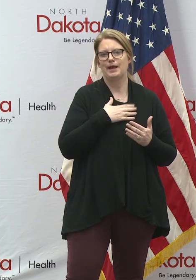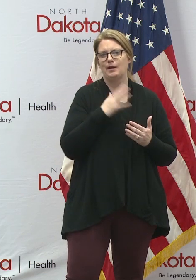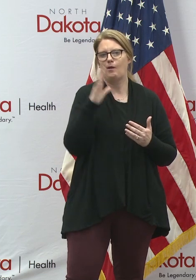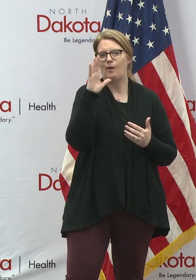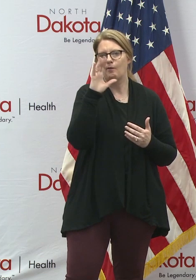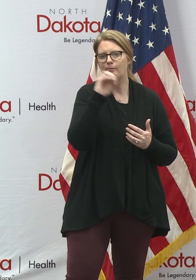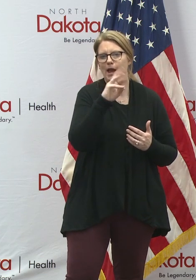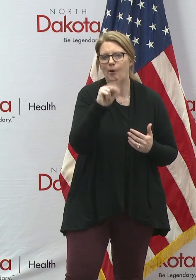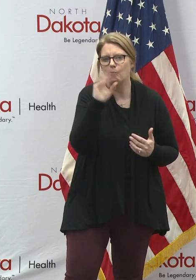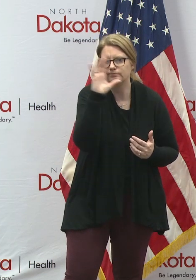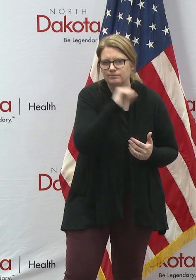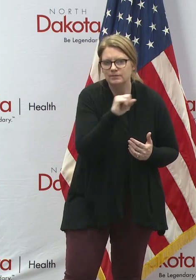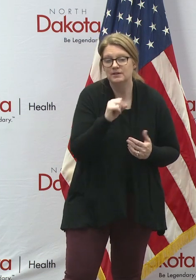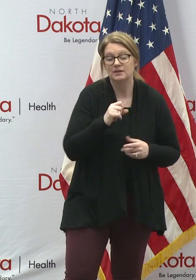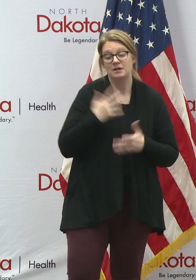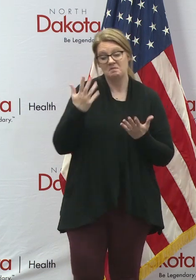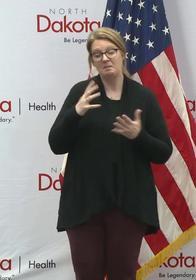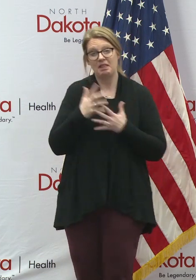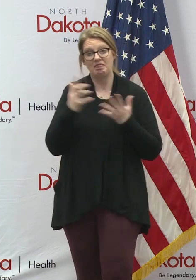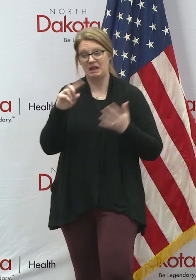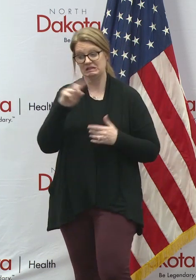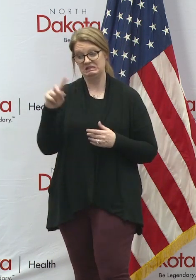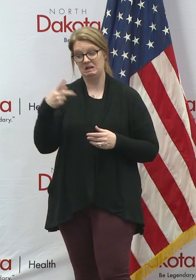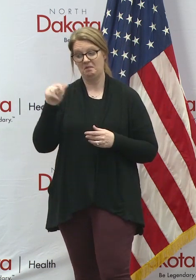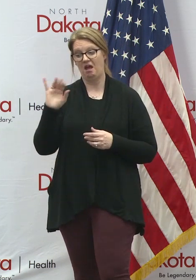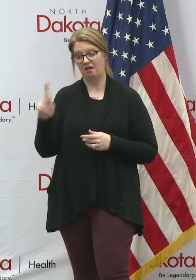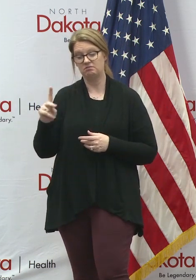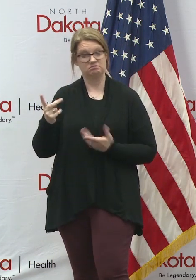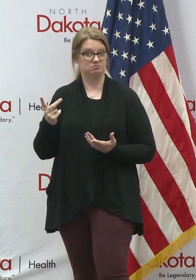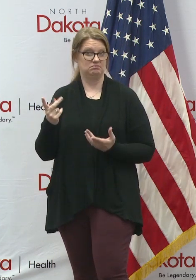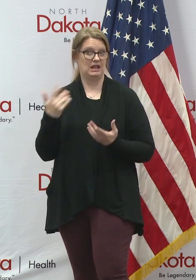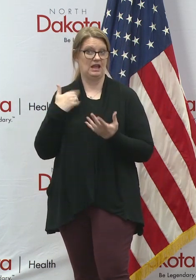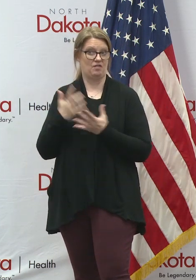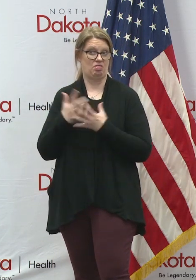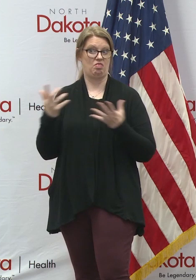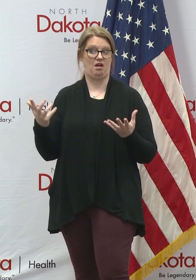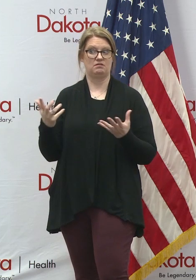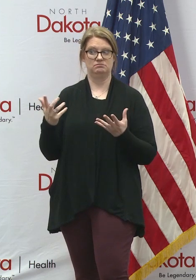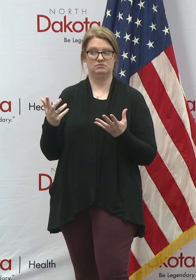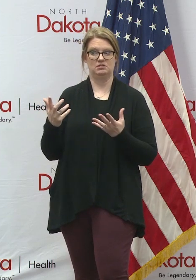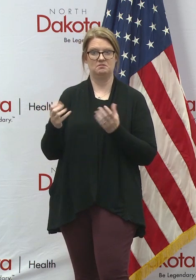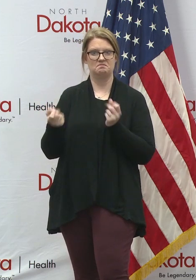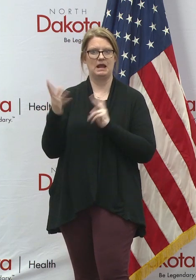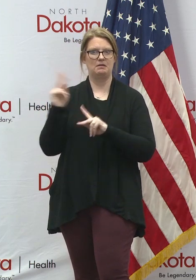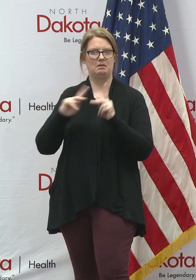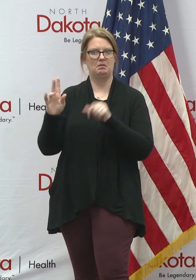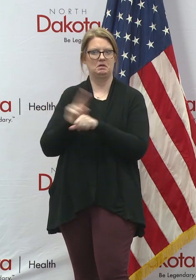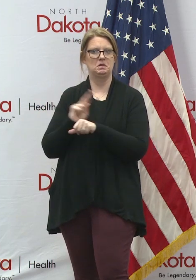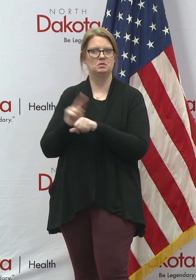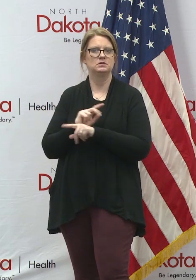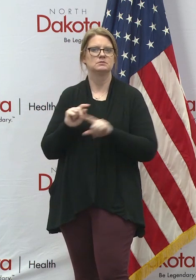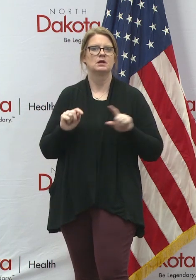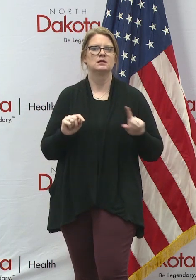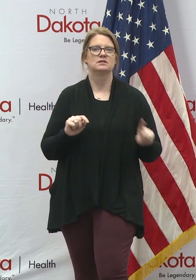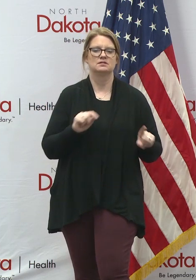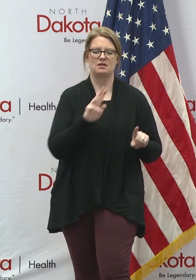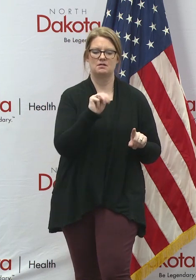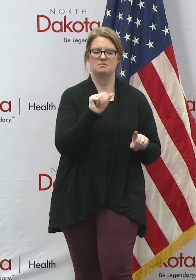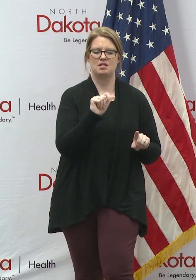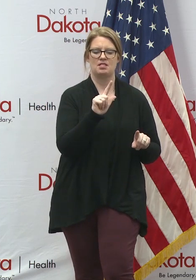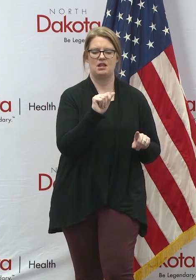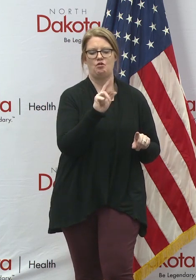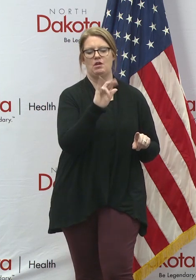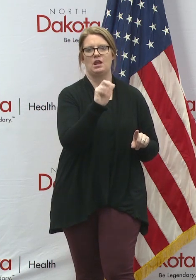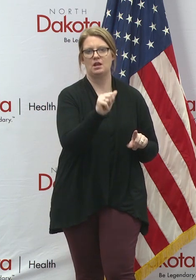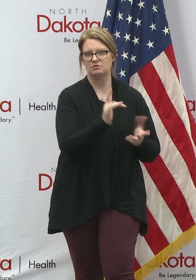we might have, we might have a lot of Z-Paks around, because that's a very common, uh, antibiotic that's prescribed for a lot of things. But, uh, the, I'm